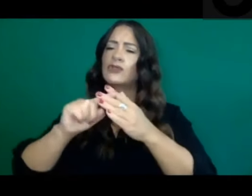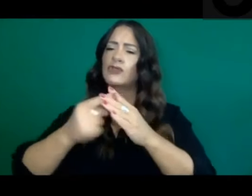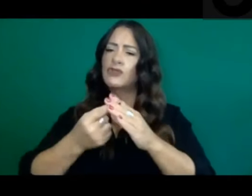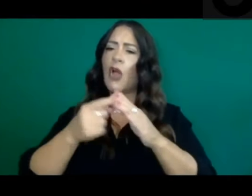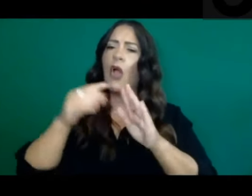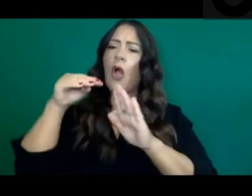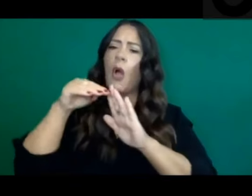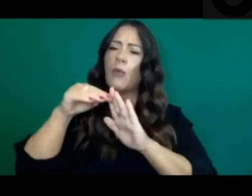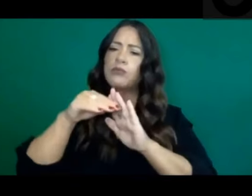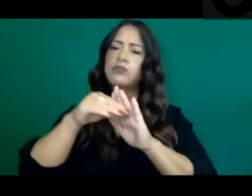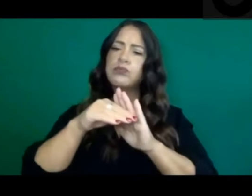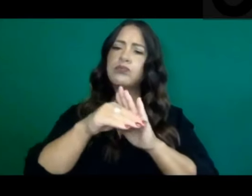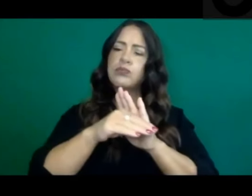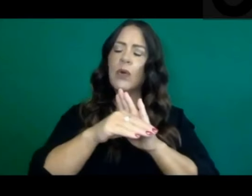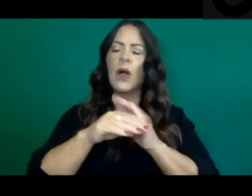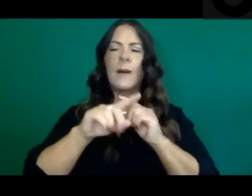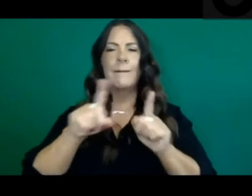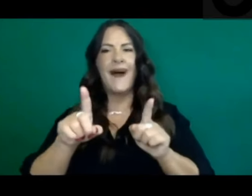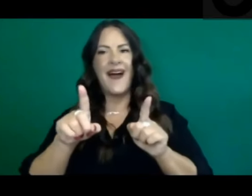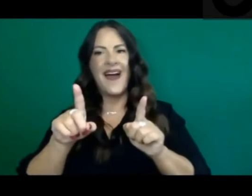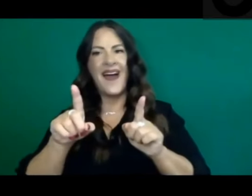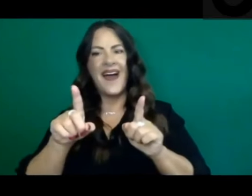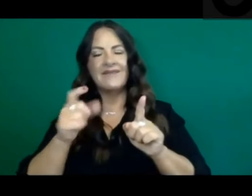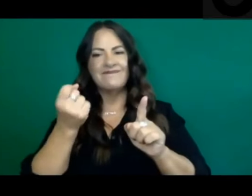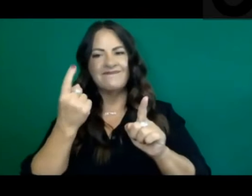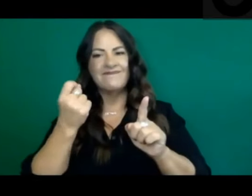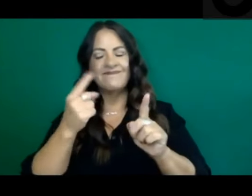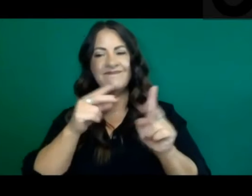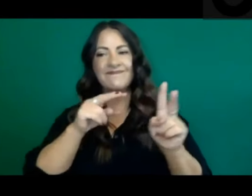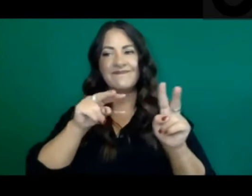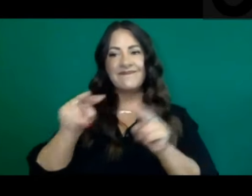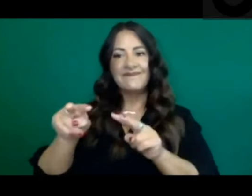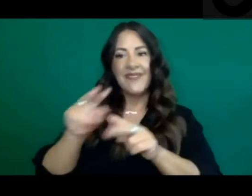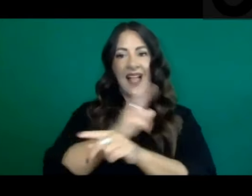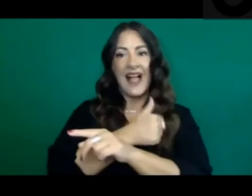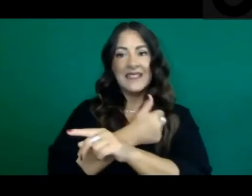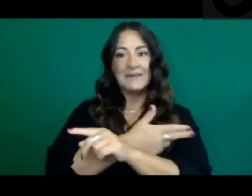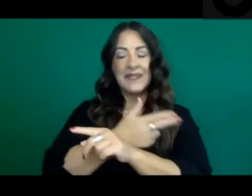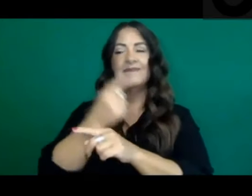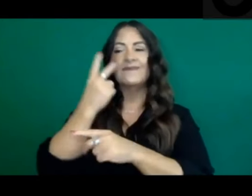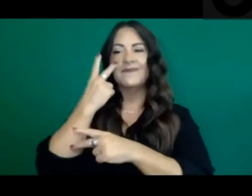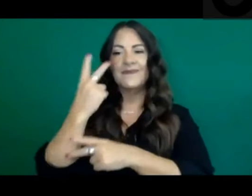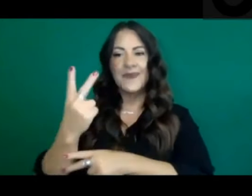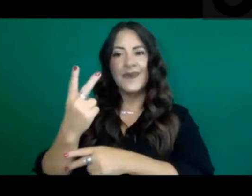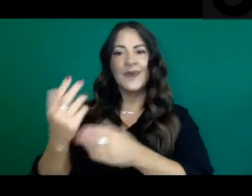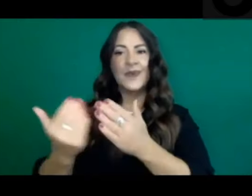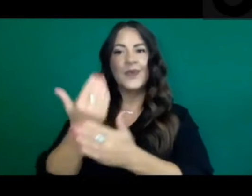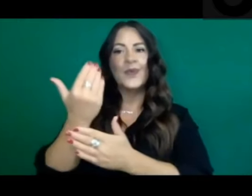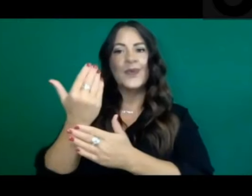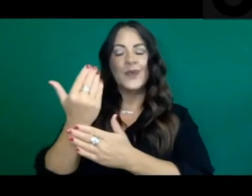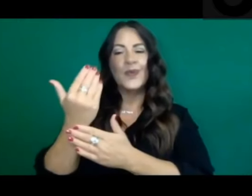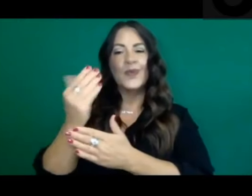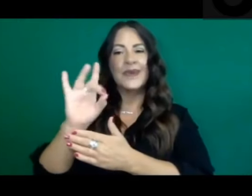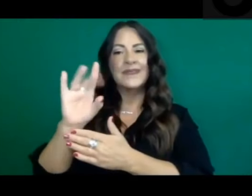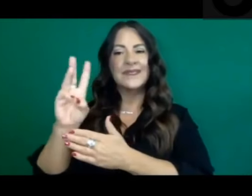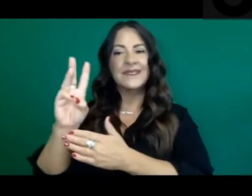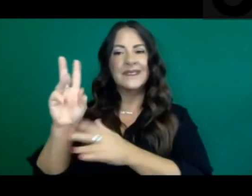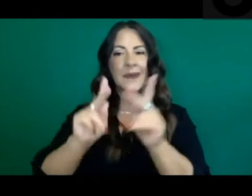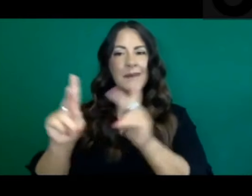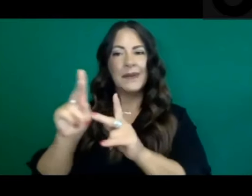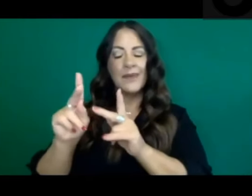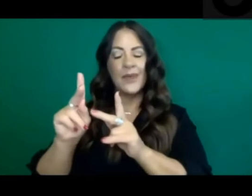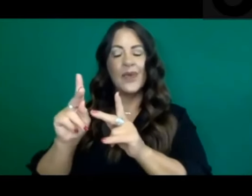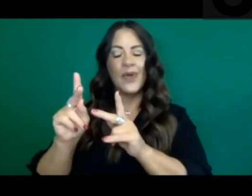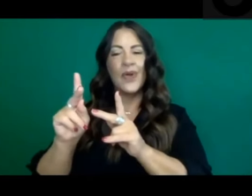a small increase in hospitalizations related to COVID. 86 new individuals hospitalized